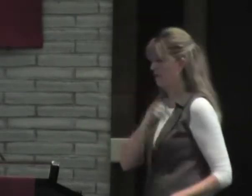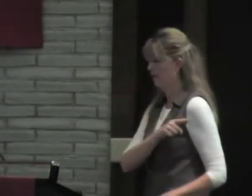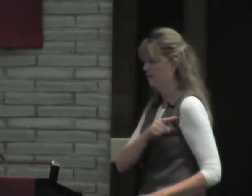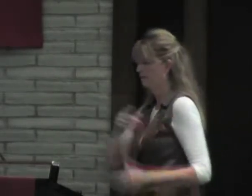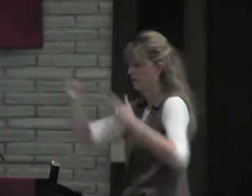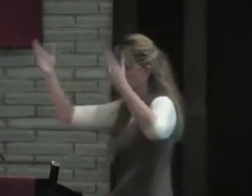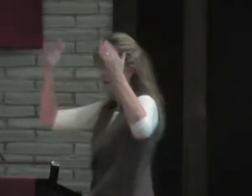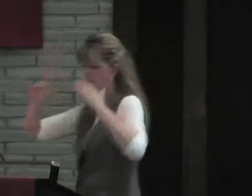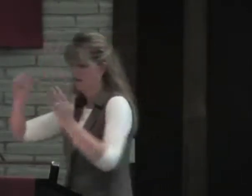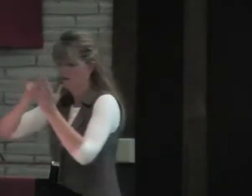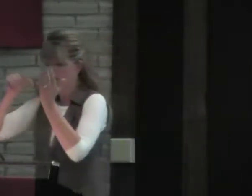And we need to pray for them.